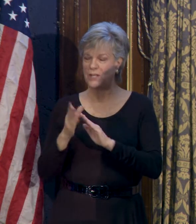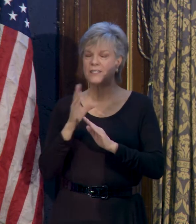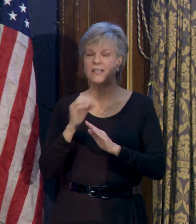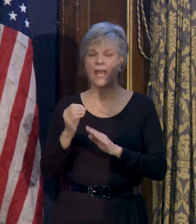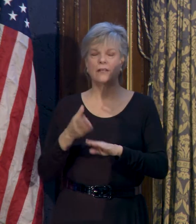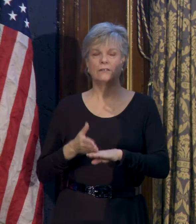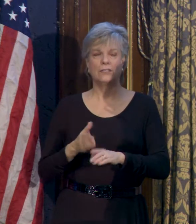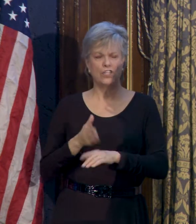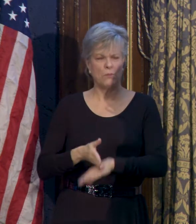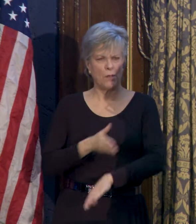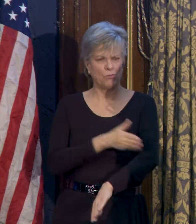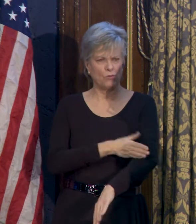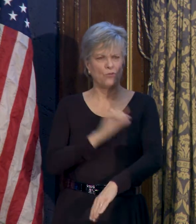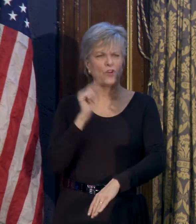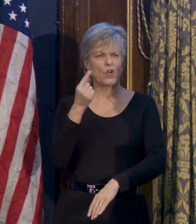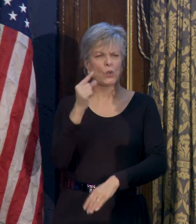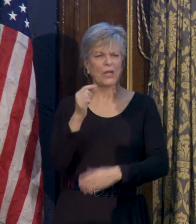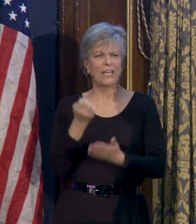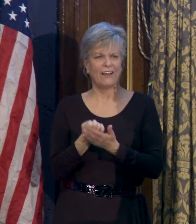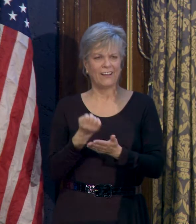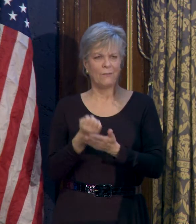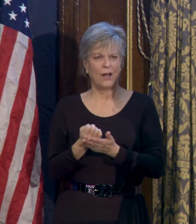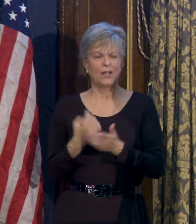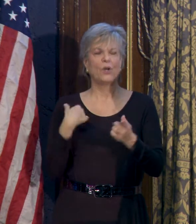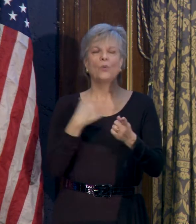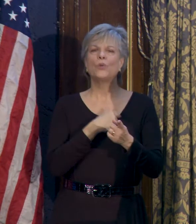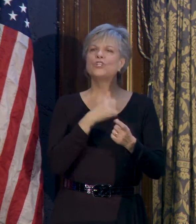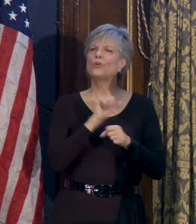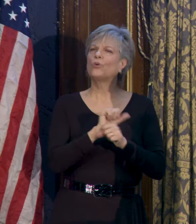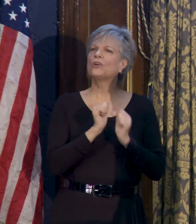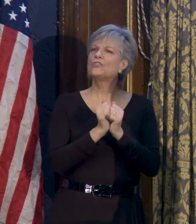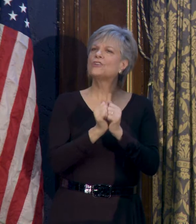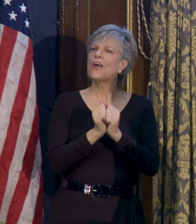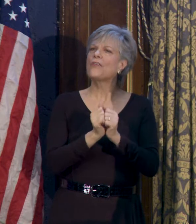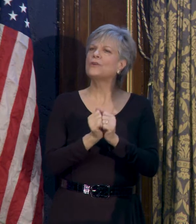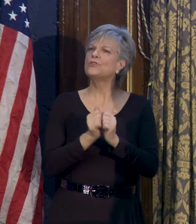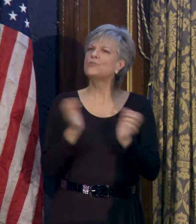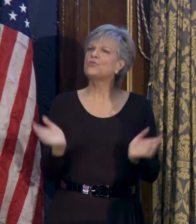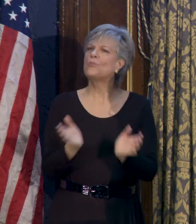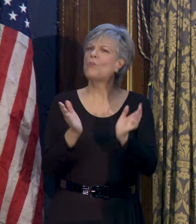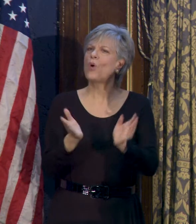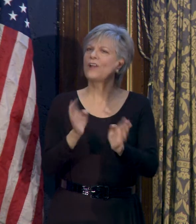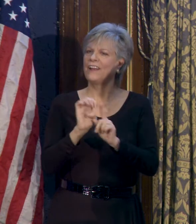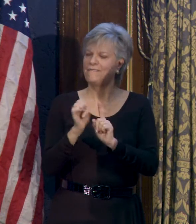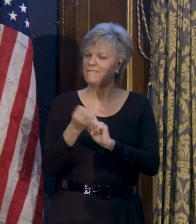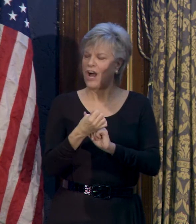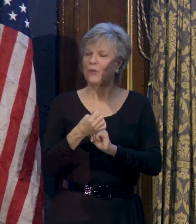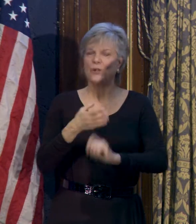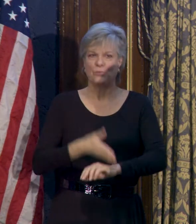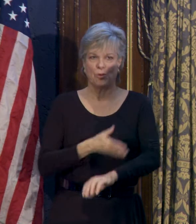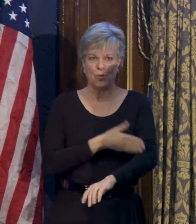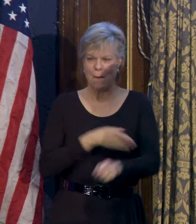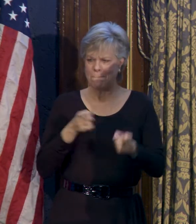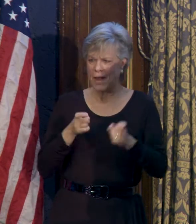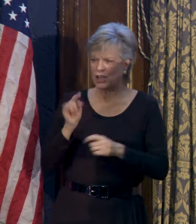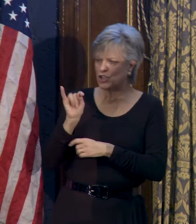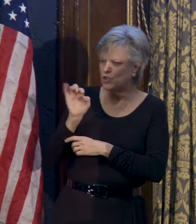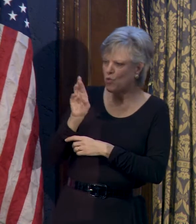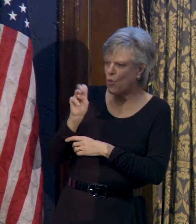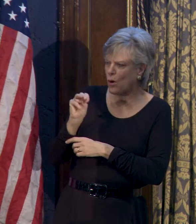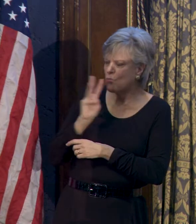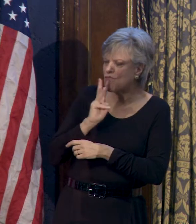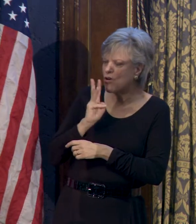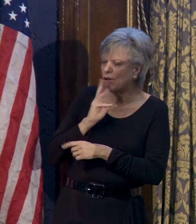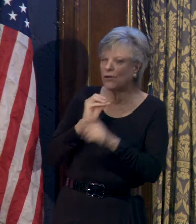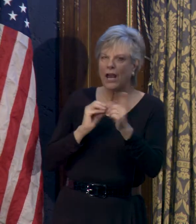Targeted economic investment in conjunction with efforts promoting environmental improvements, managing stormwater, and reducing vulnerabilities